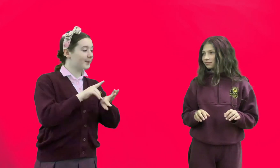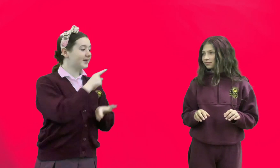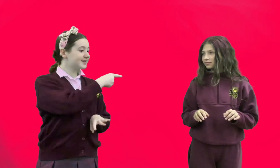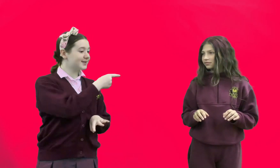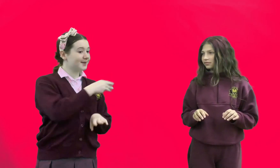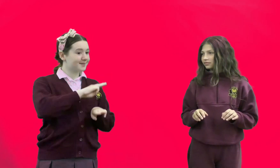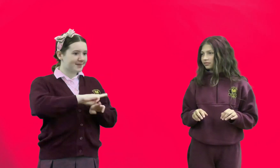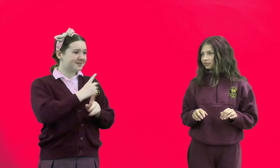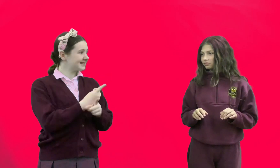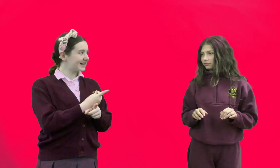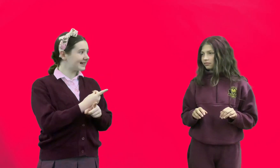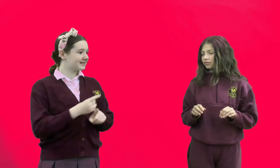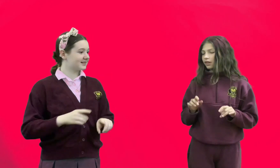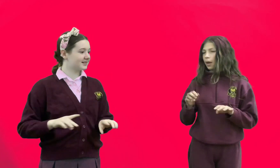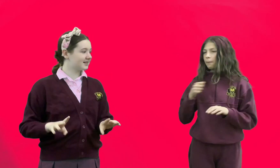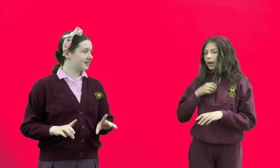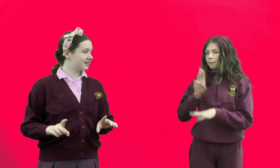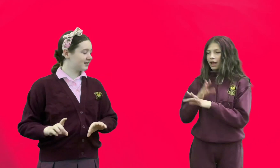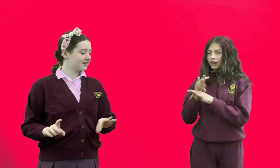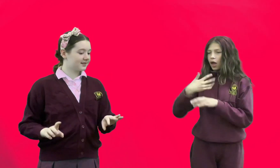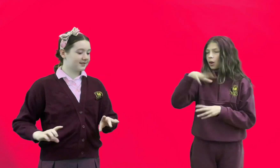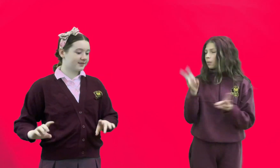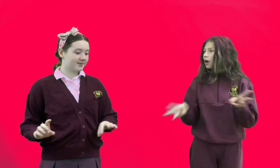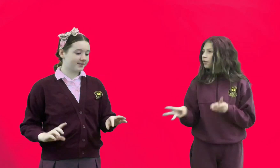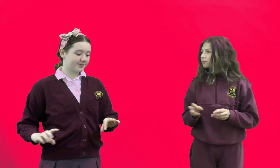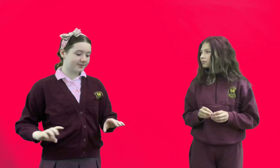Where's your mum and dad? My parents are away working.